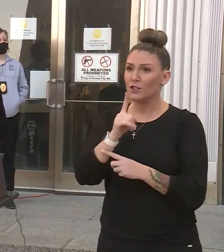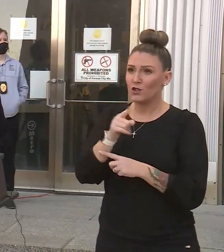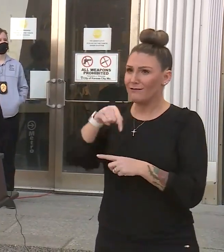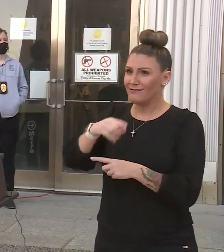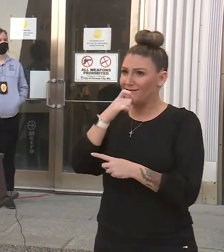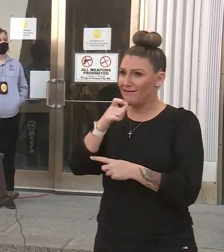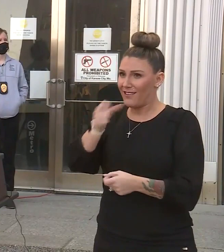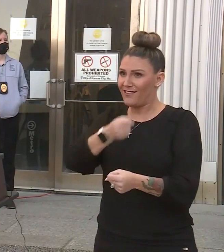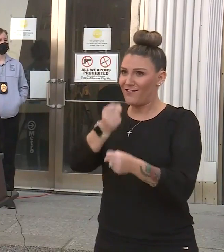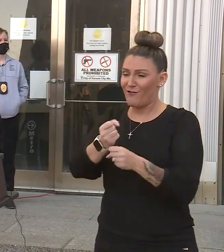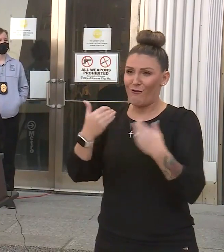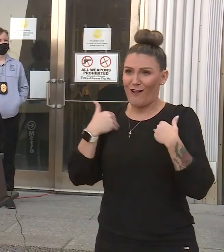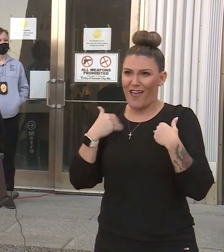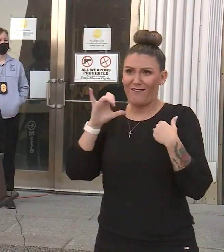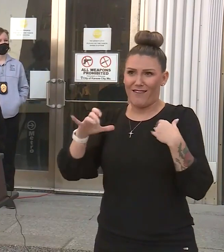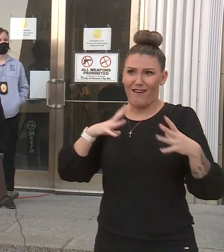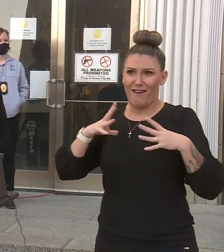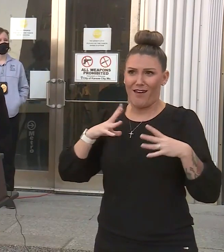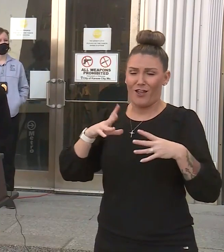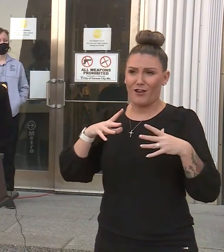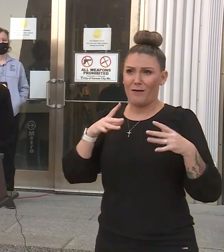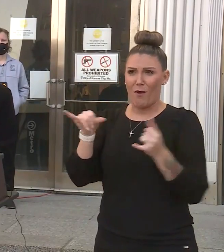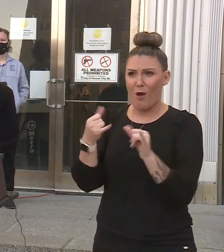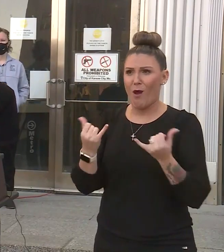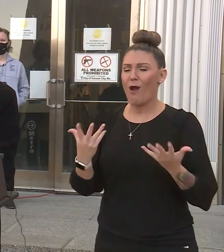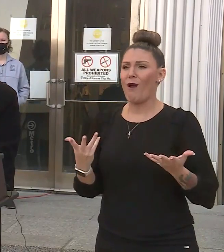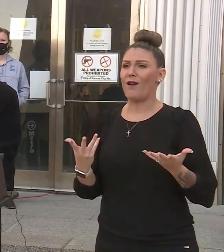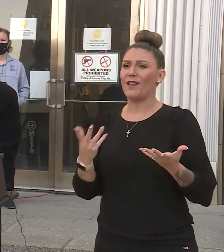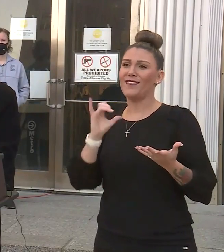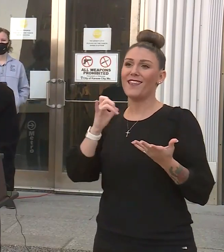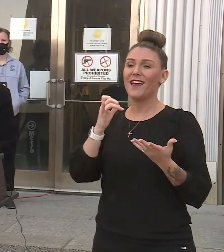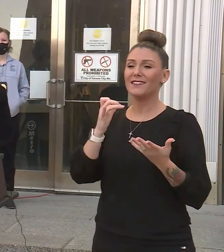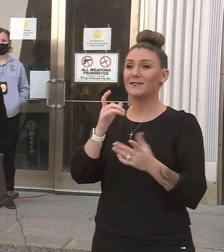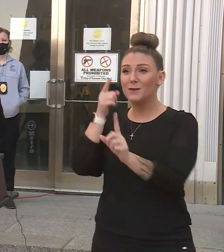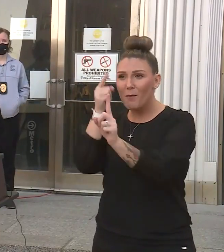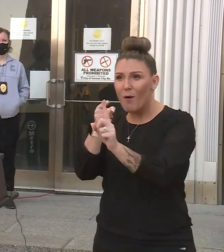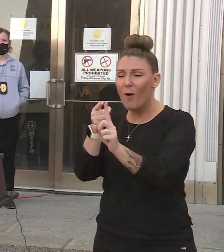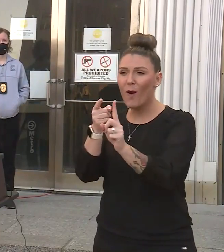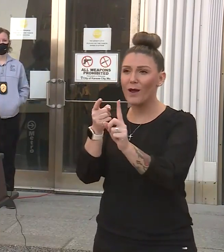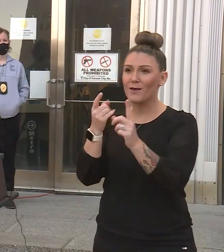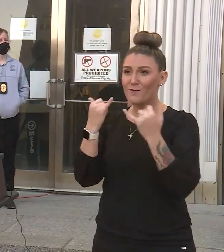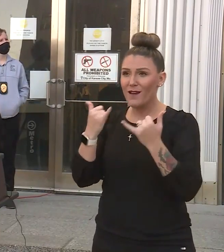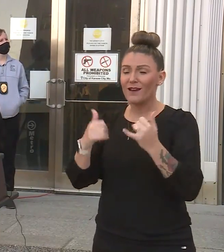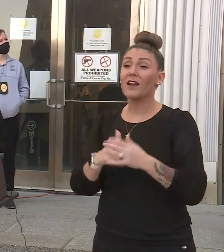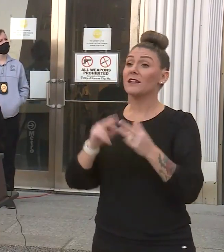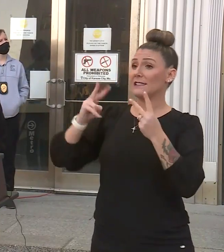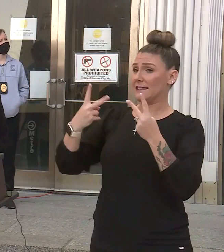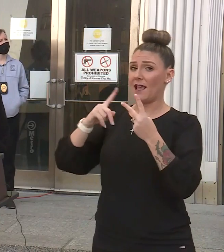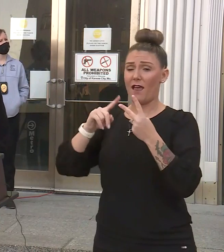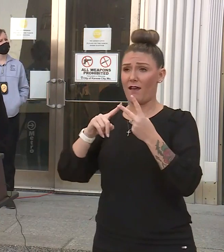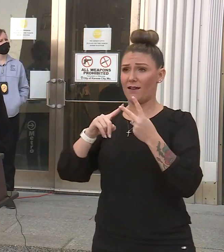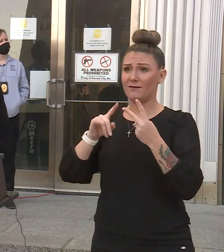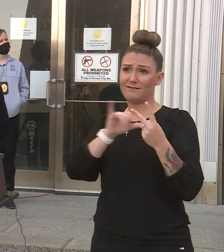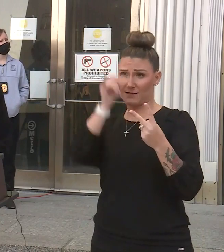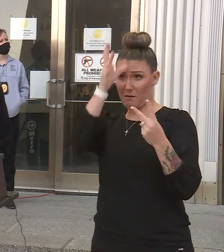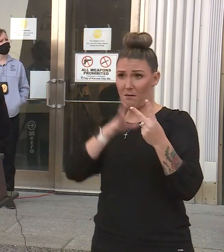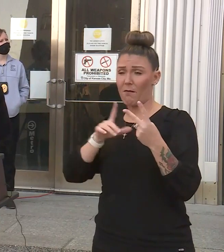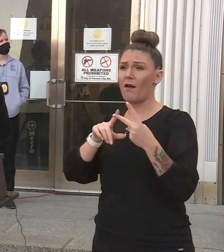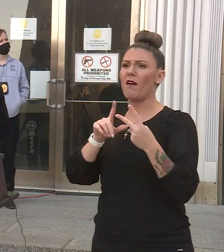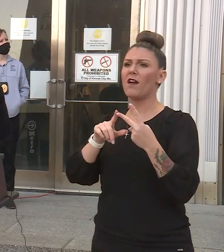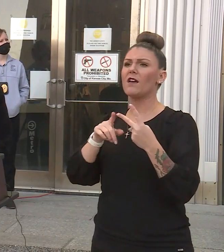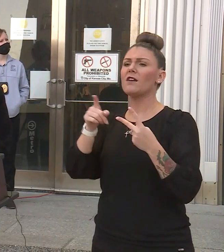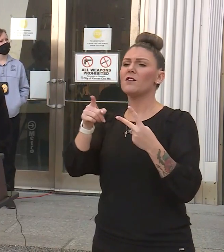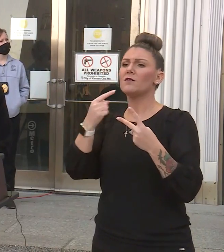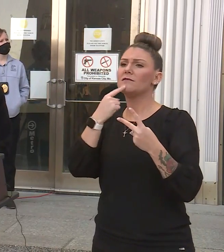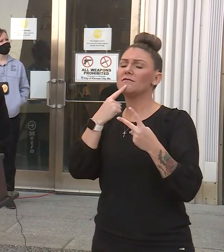year that we should probably have that holiday party. And that's what we're trying to get across to this region right now. The second question, of course, as you said earlier,